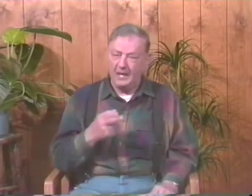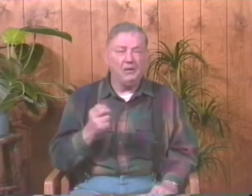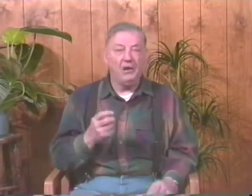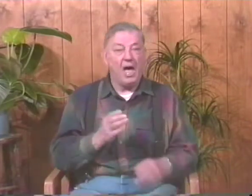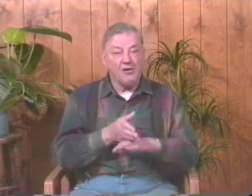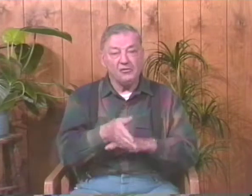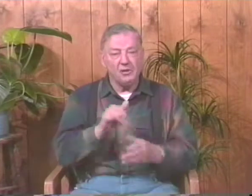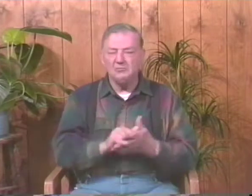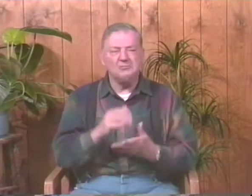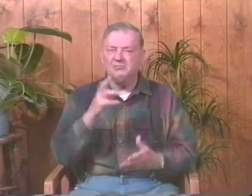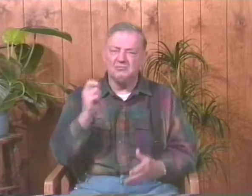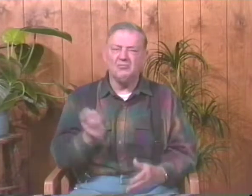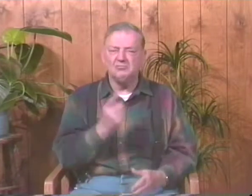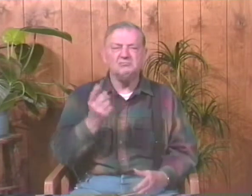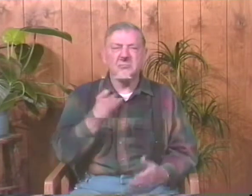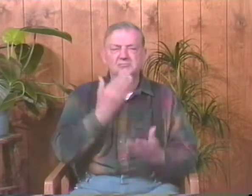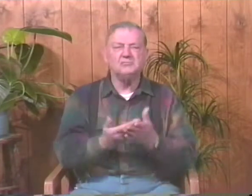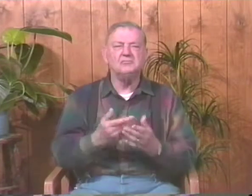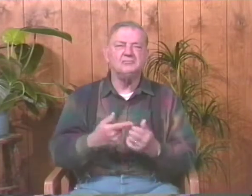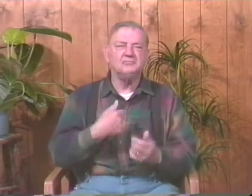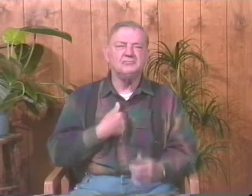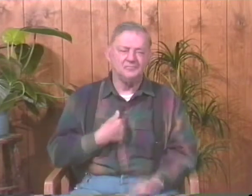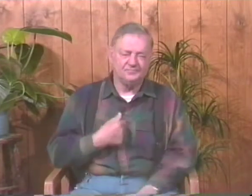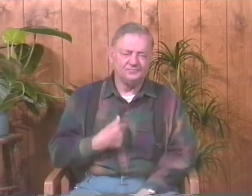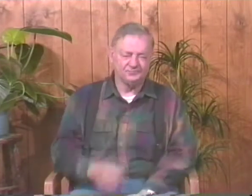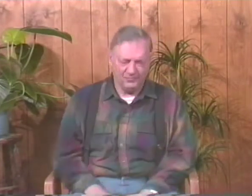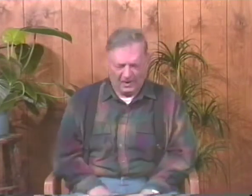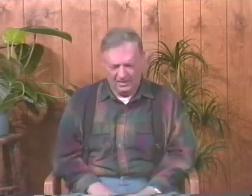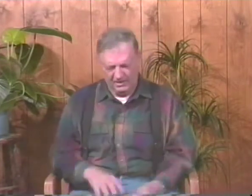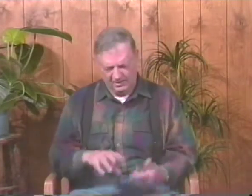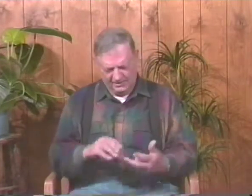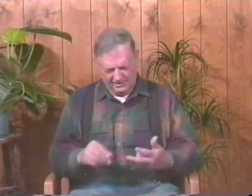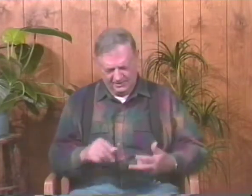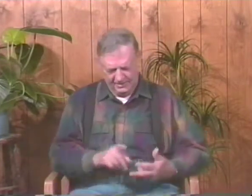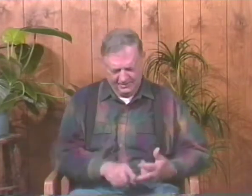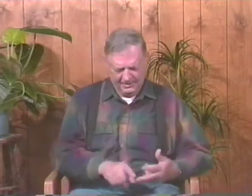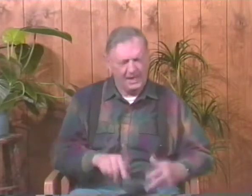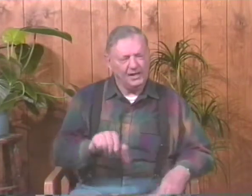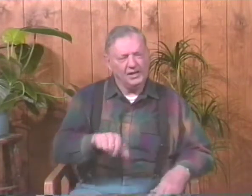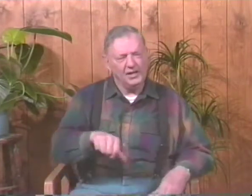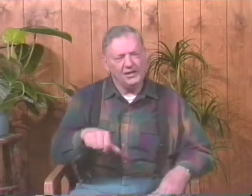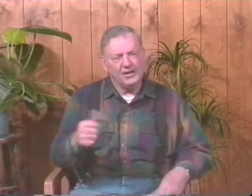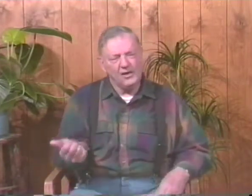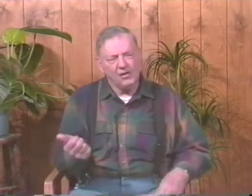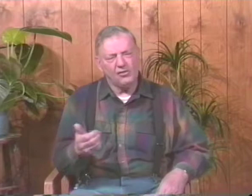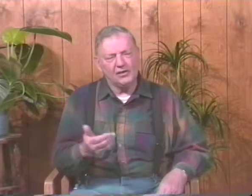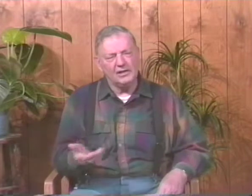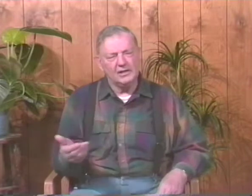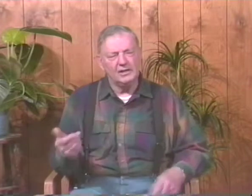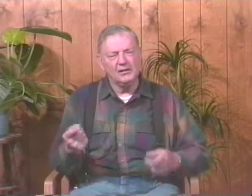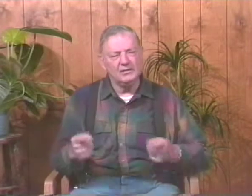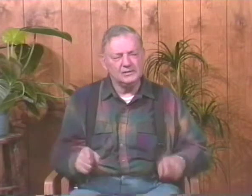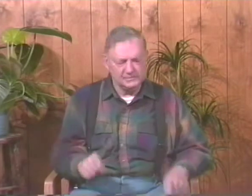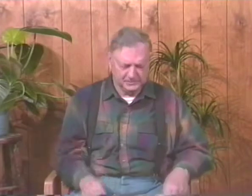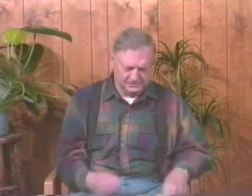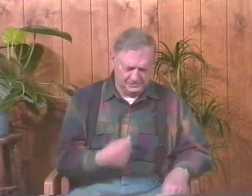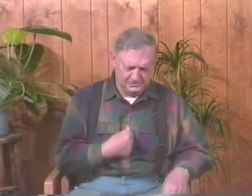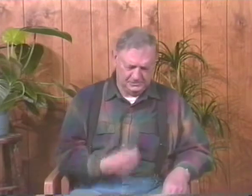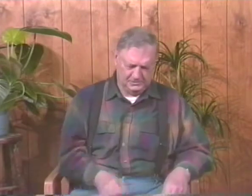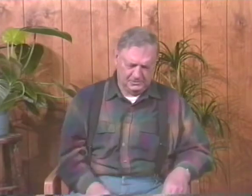that. After that, he was always good to me after that one spanking. And another thing that happened